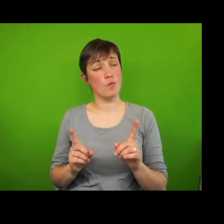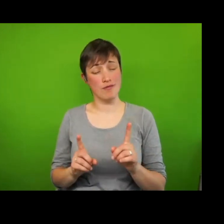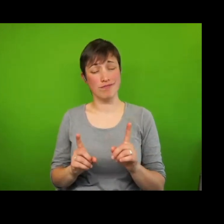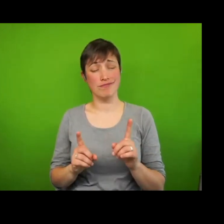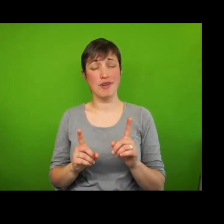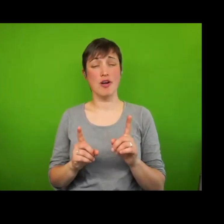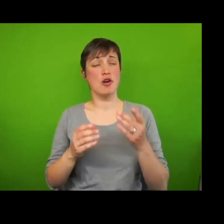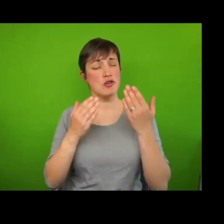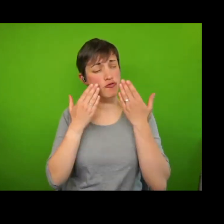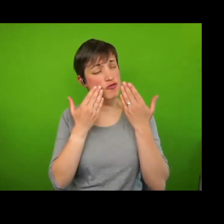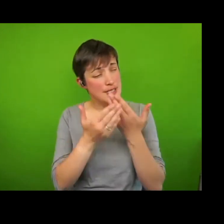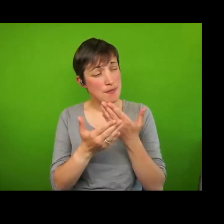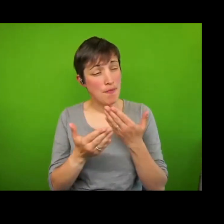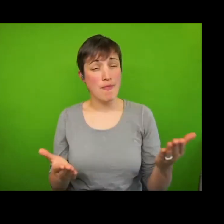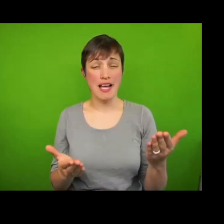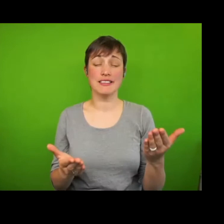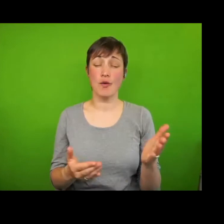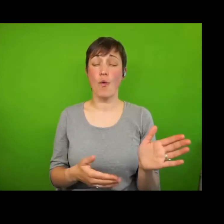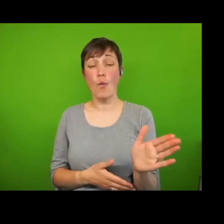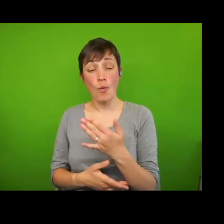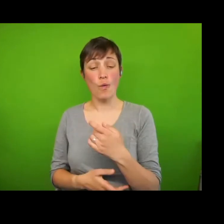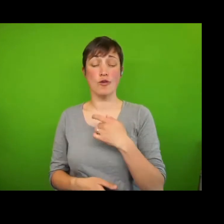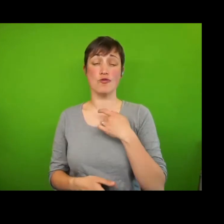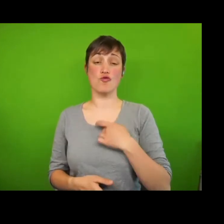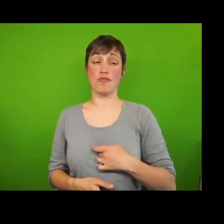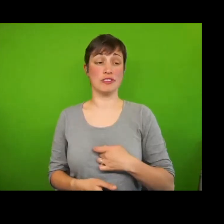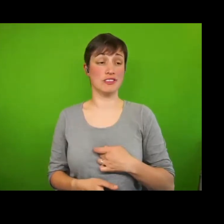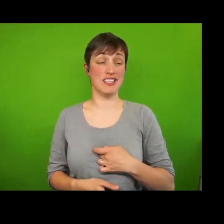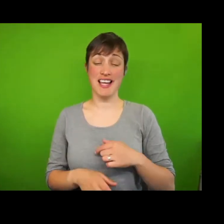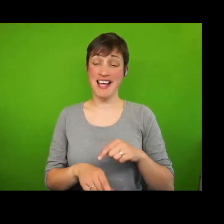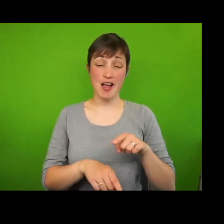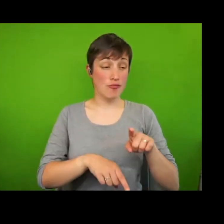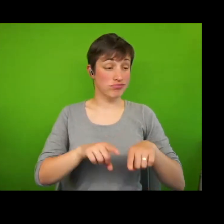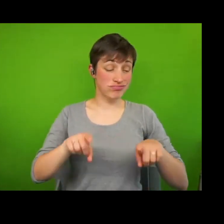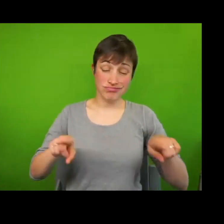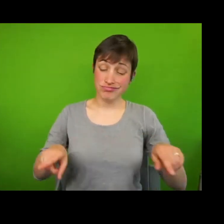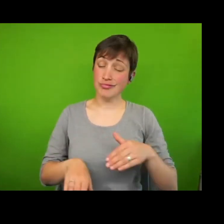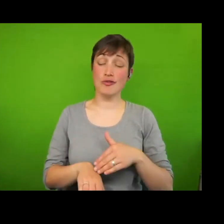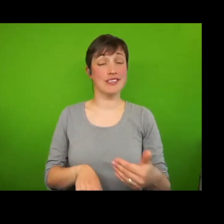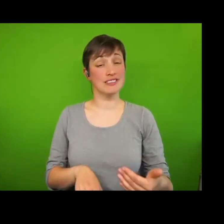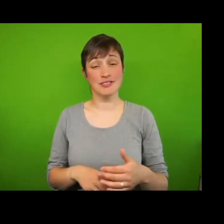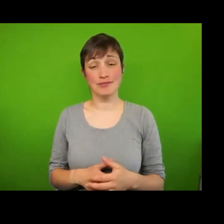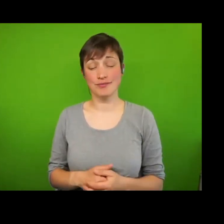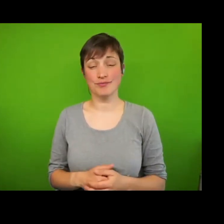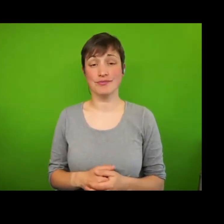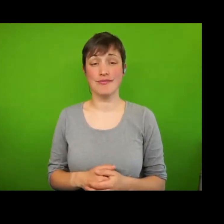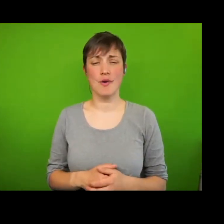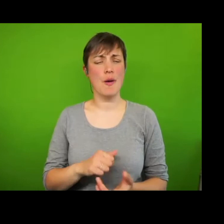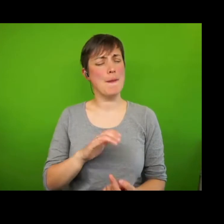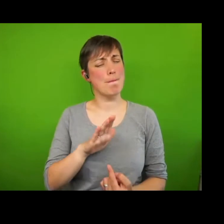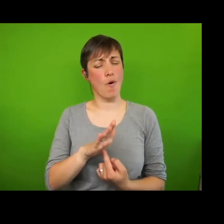of all human beings, regardless of difference. And this is so important when many people living in poverty